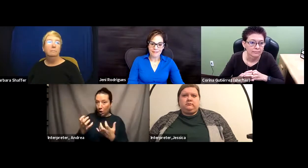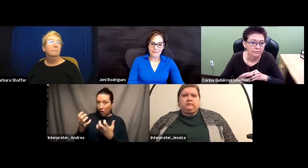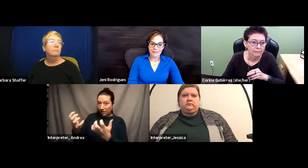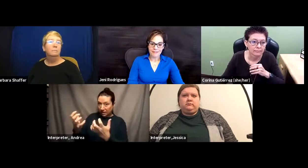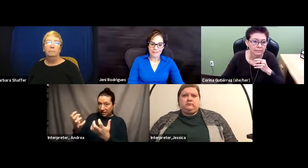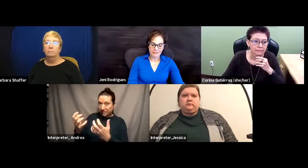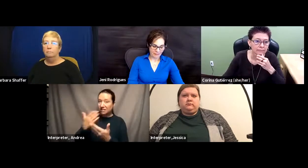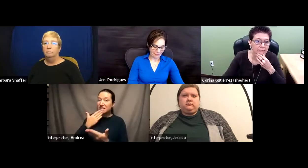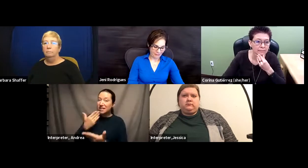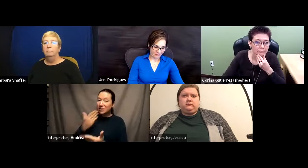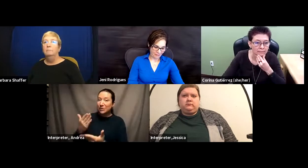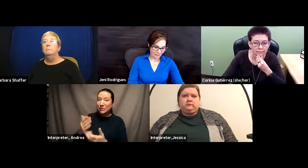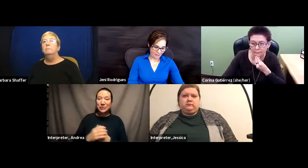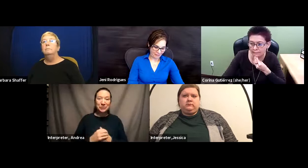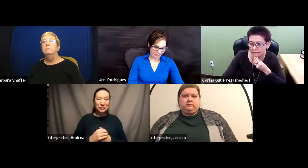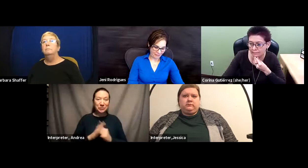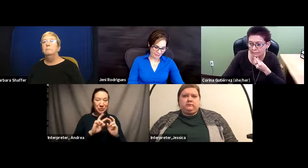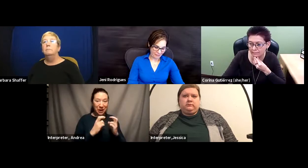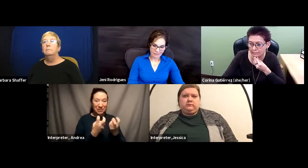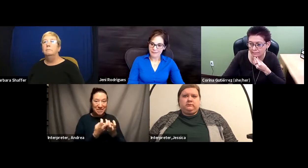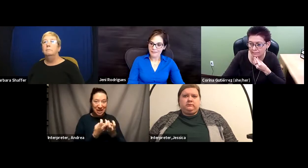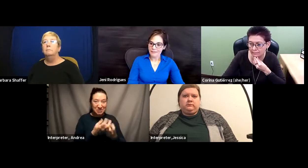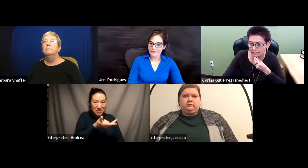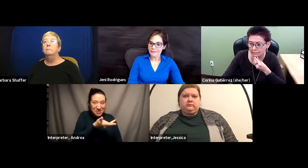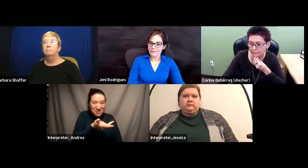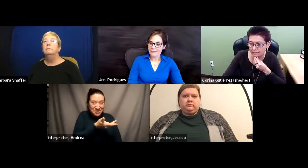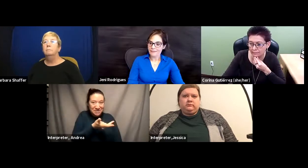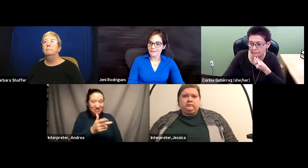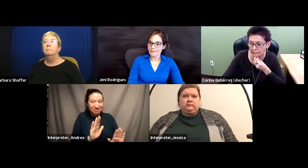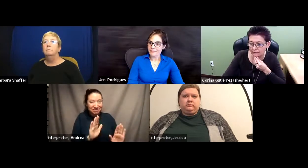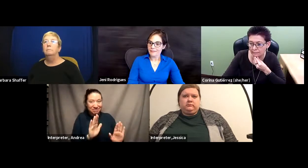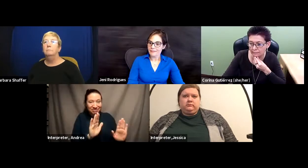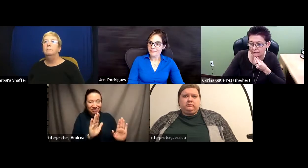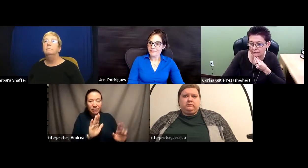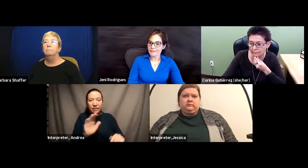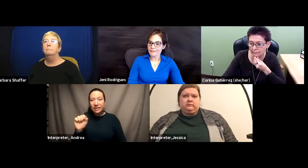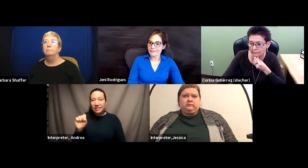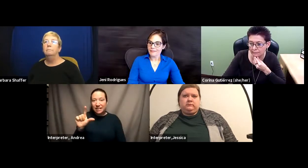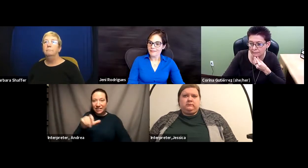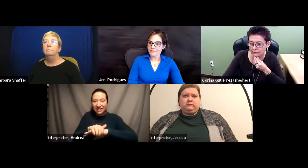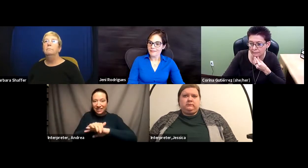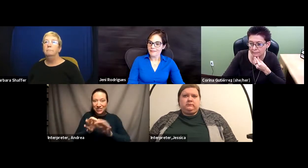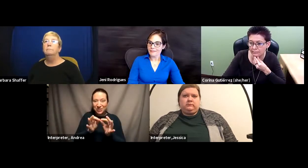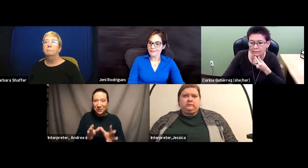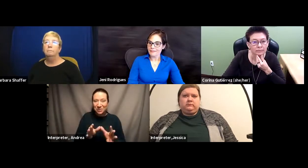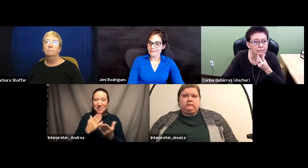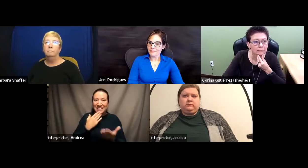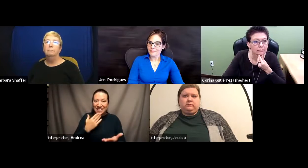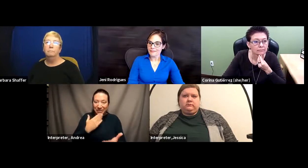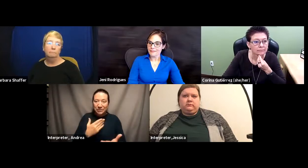as our roundtable discussants and ASL English interpreters. Again,